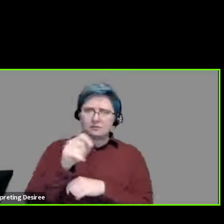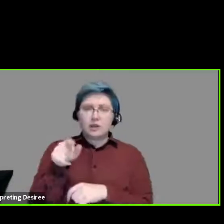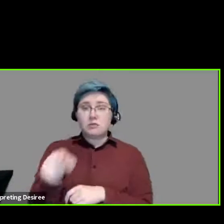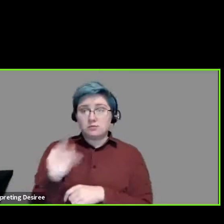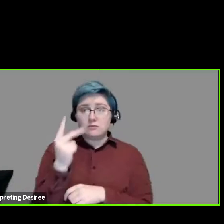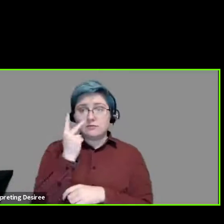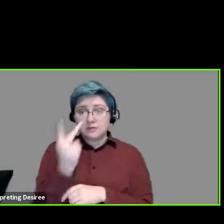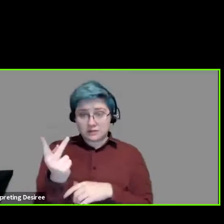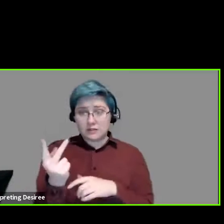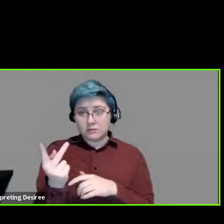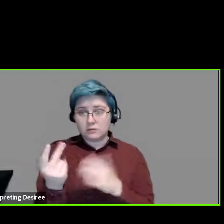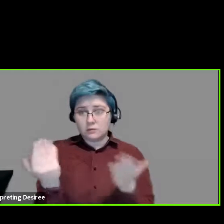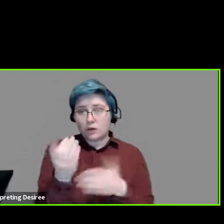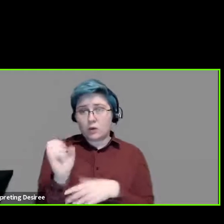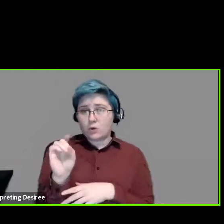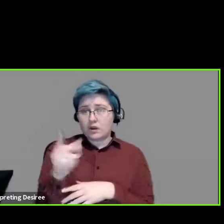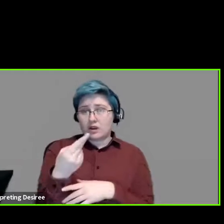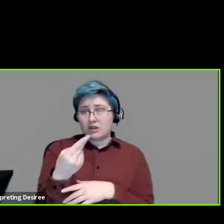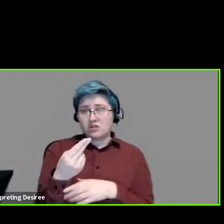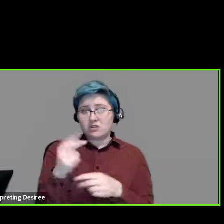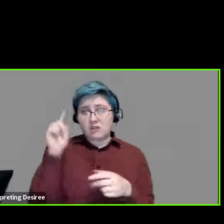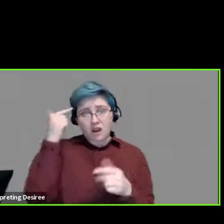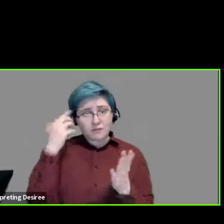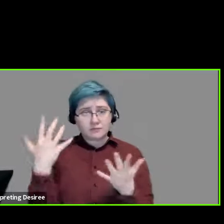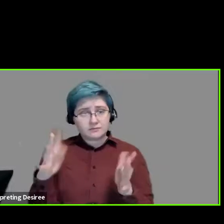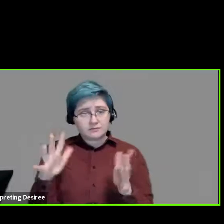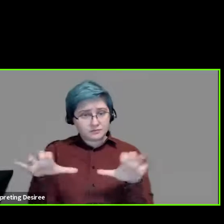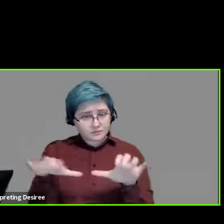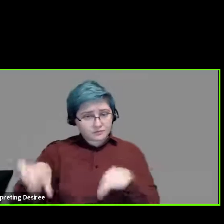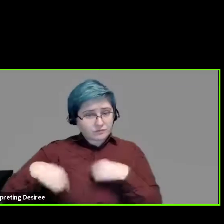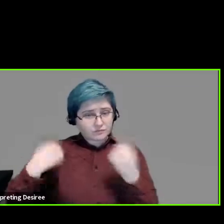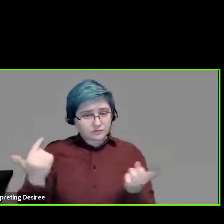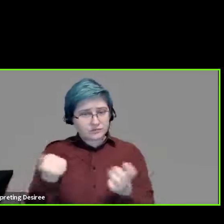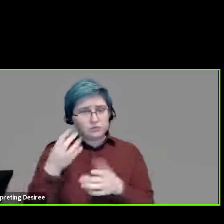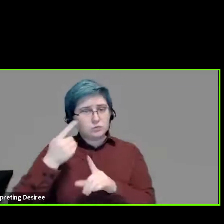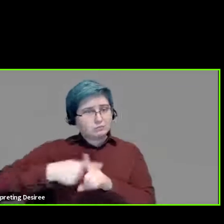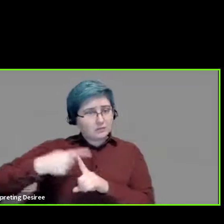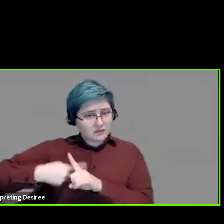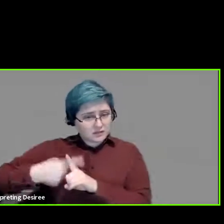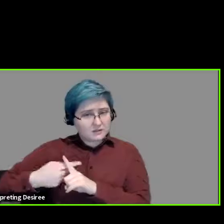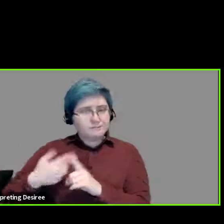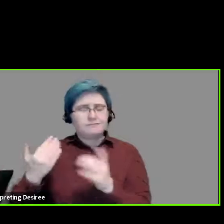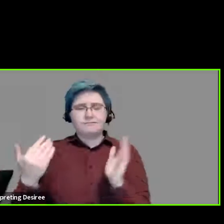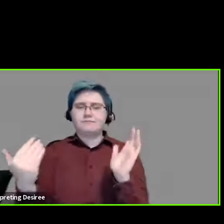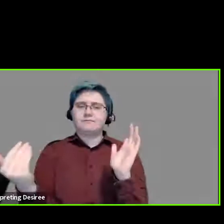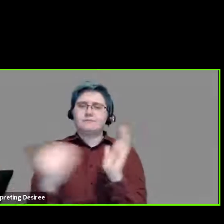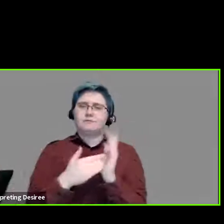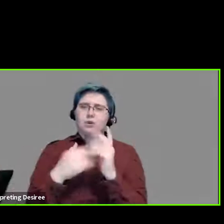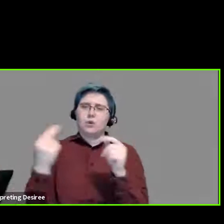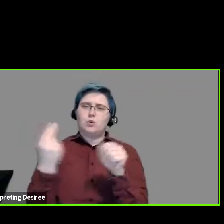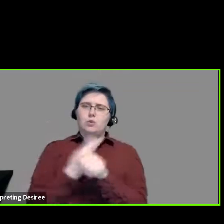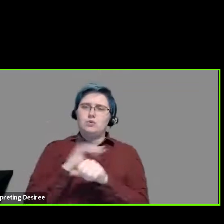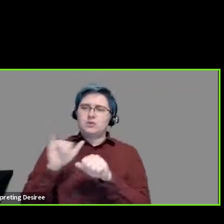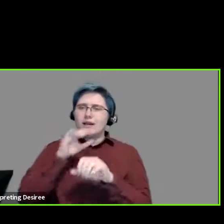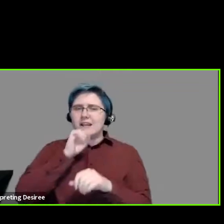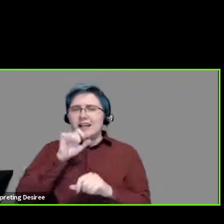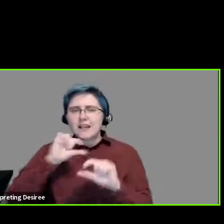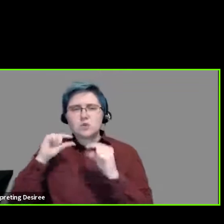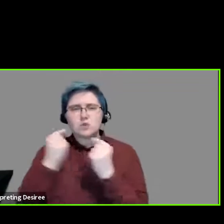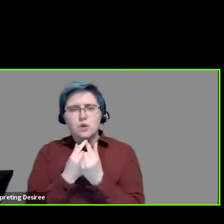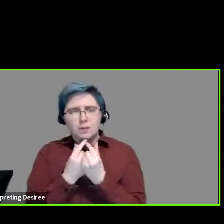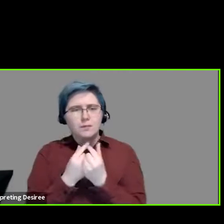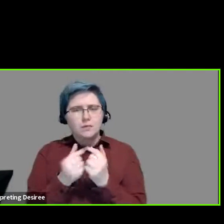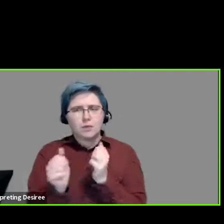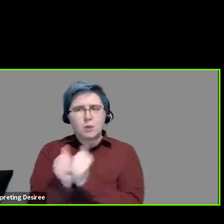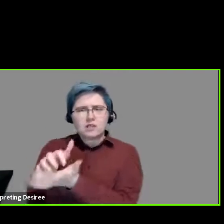seen what the Department of Health and the governor has has done over the last couple of months. And again, use those age groups that are most